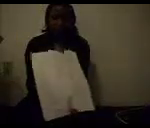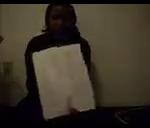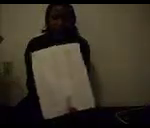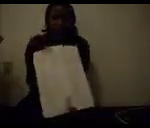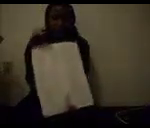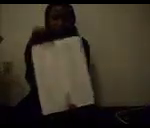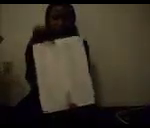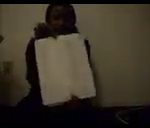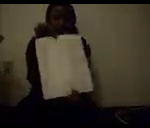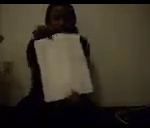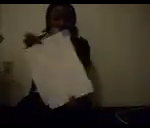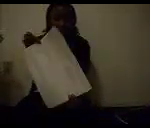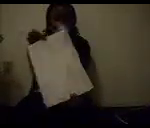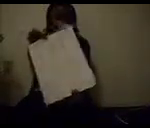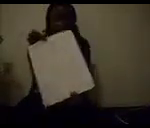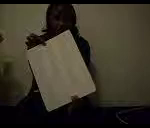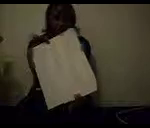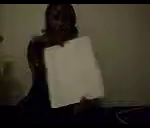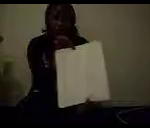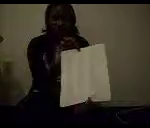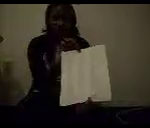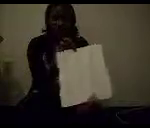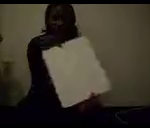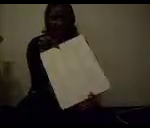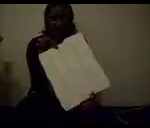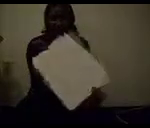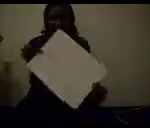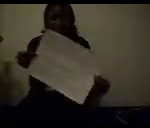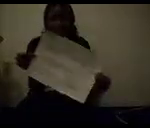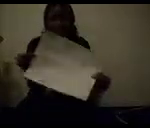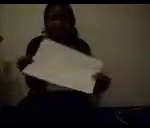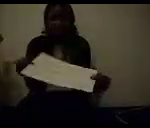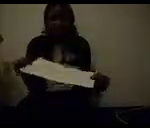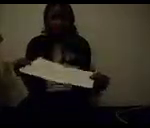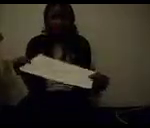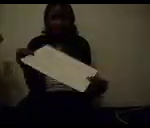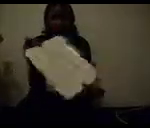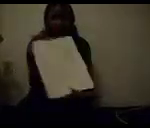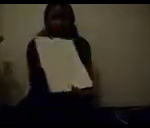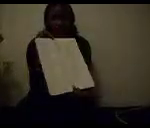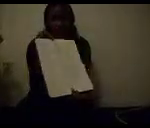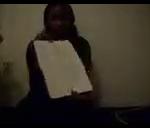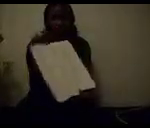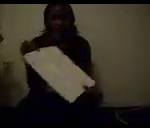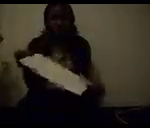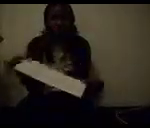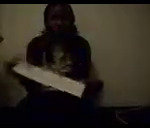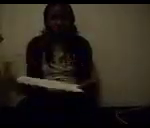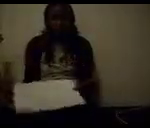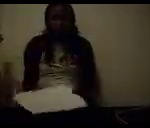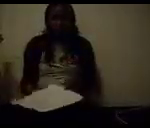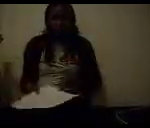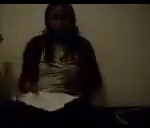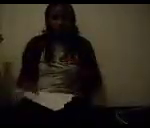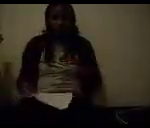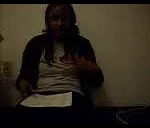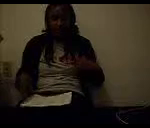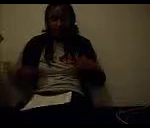but me to study this way. I actually have to memorize it like this. So, maybe you can try it. Alright. Um.